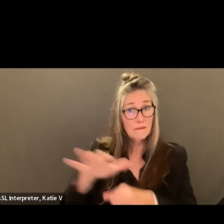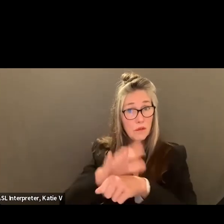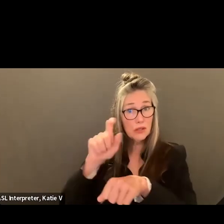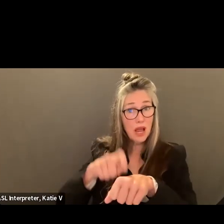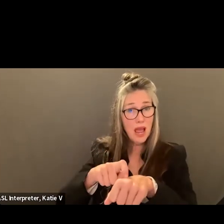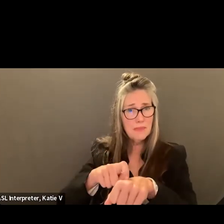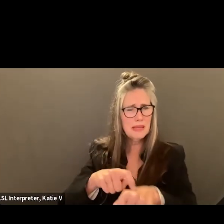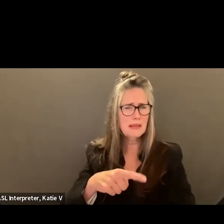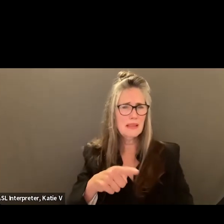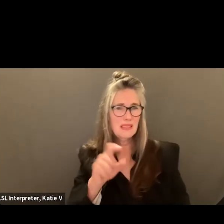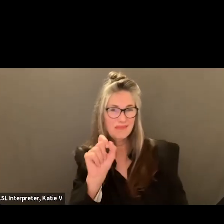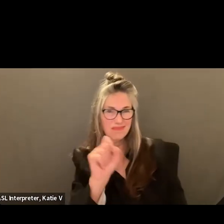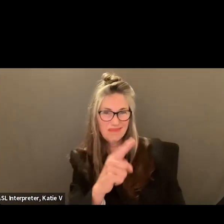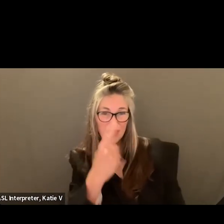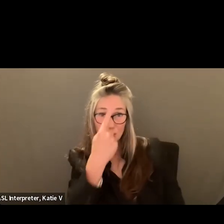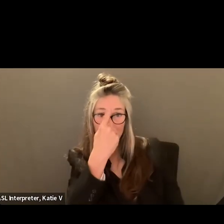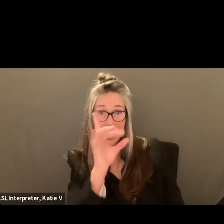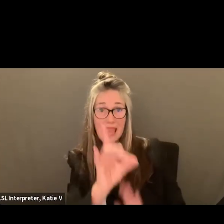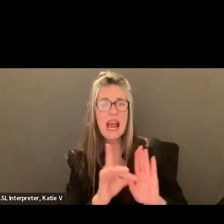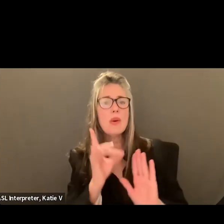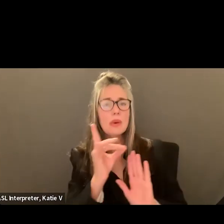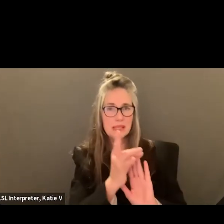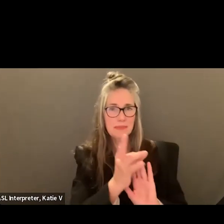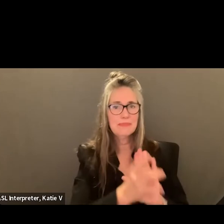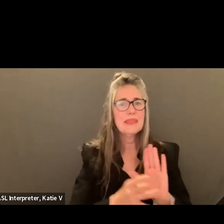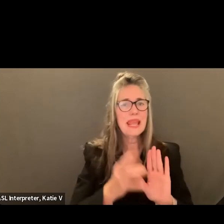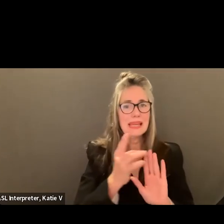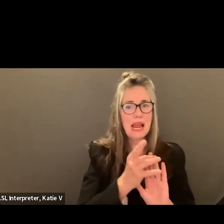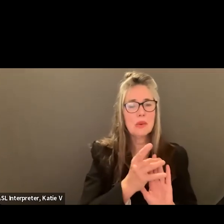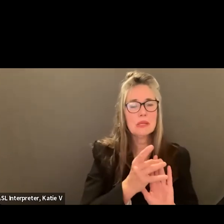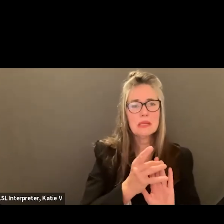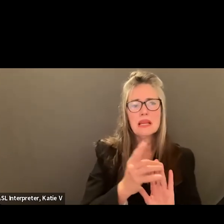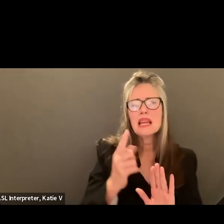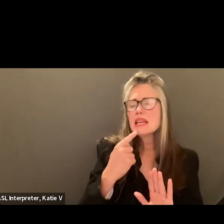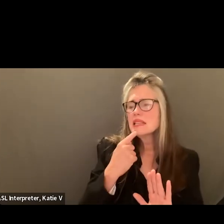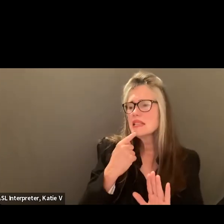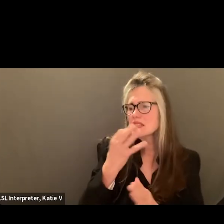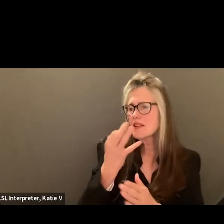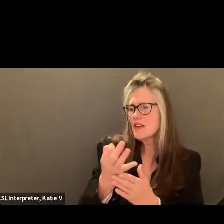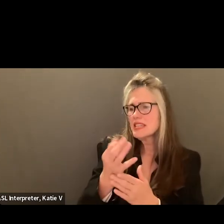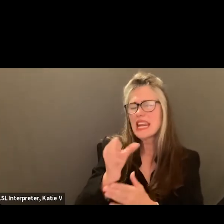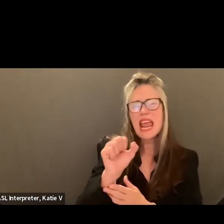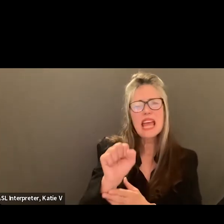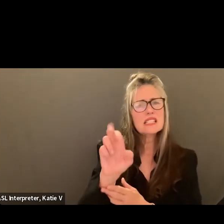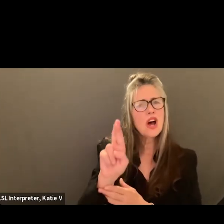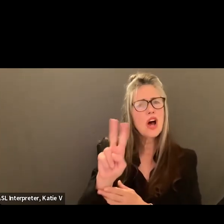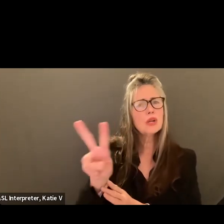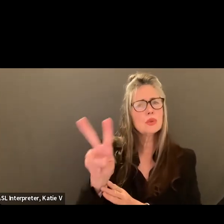Yes. Do you know if that's eight hours? Yes. It's eight hours. And I noticed the funding says ESSER II.